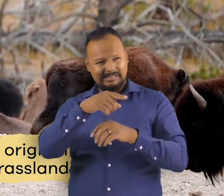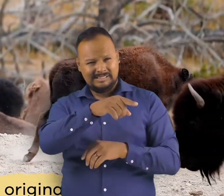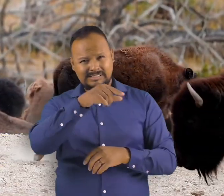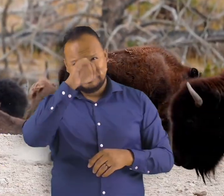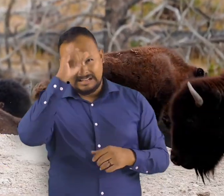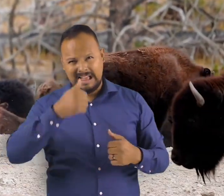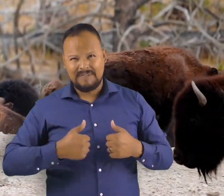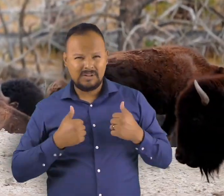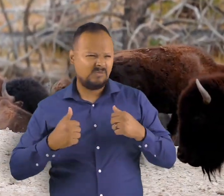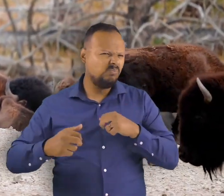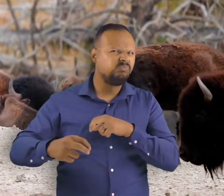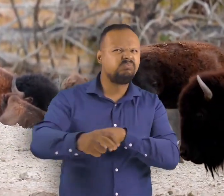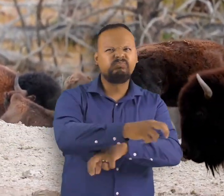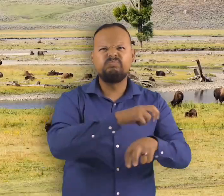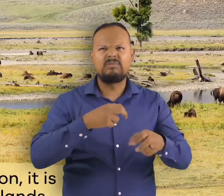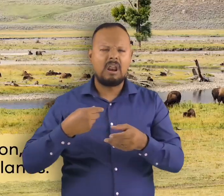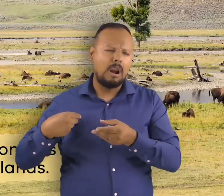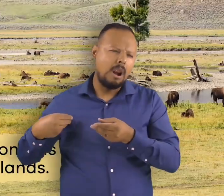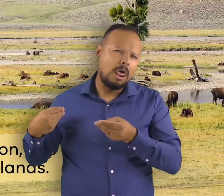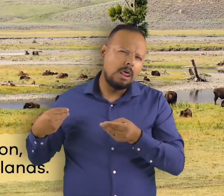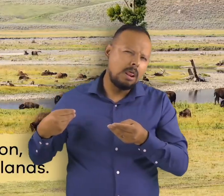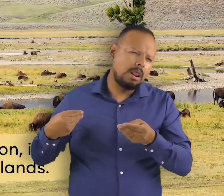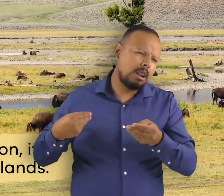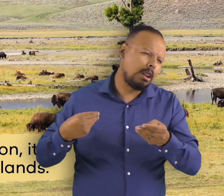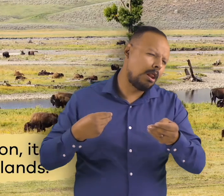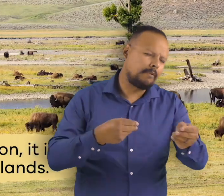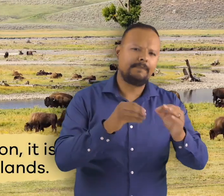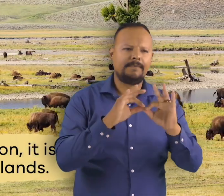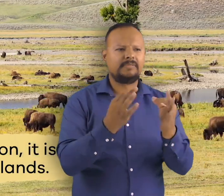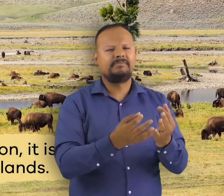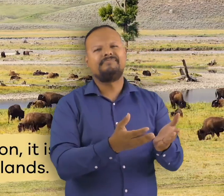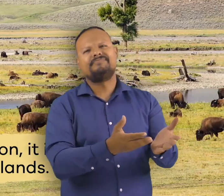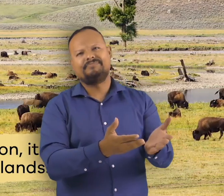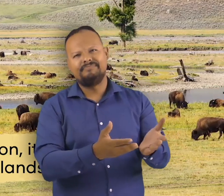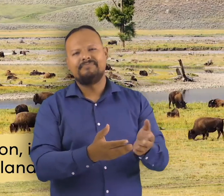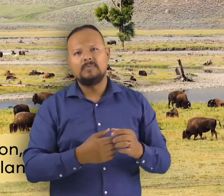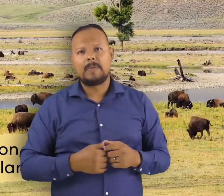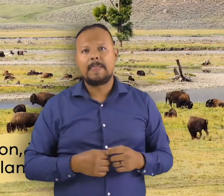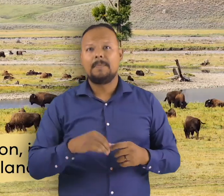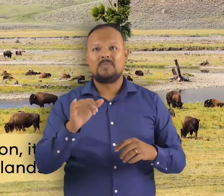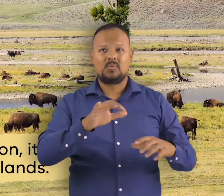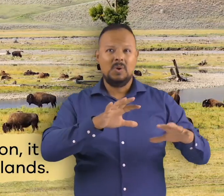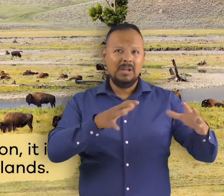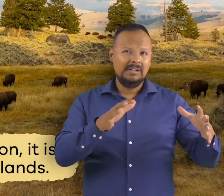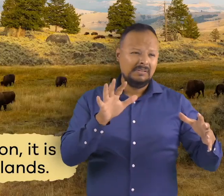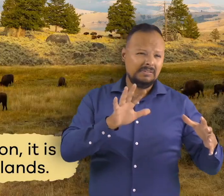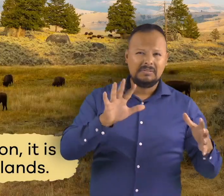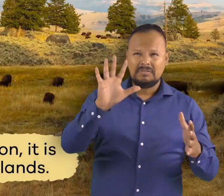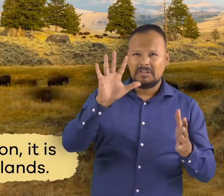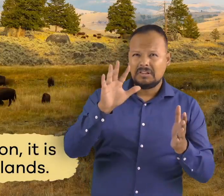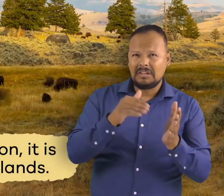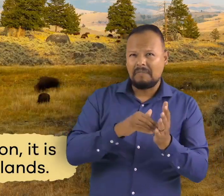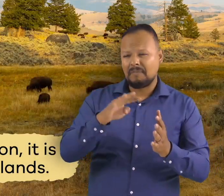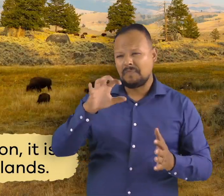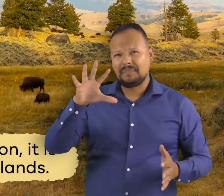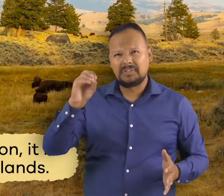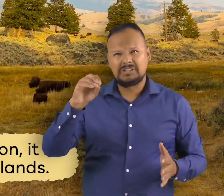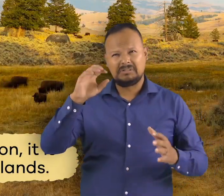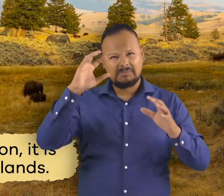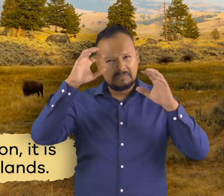plus at approximately 5 450 bison it is the largest